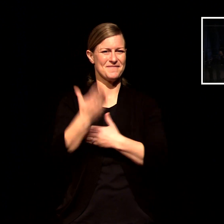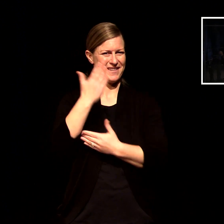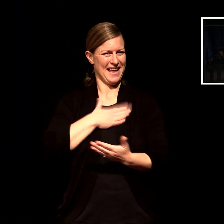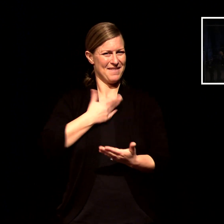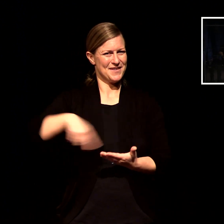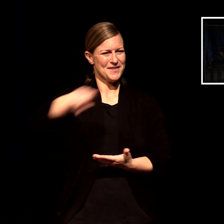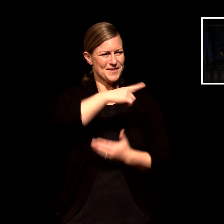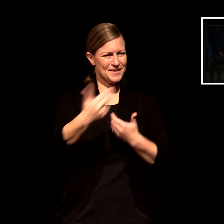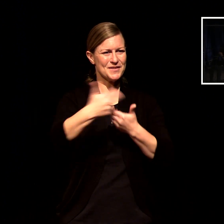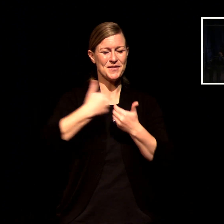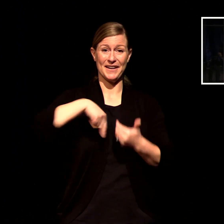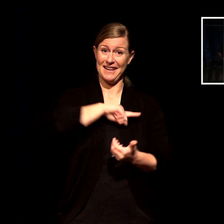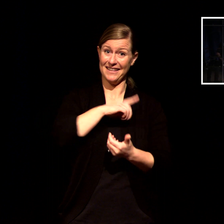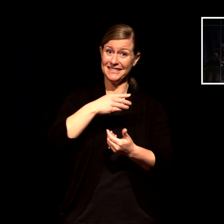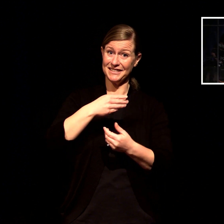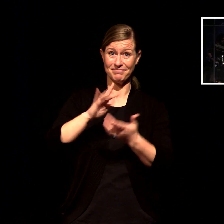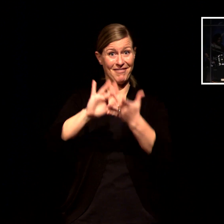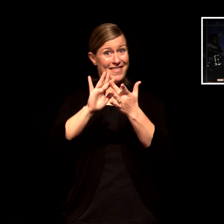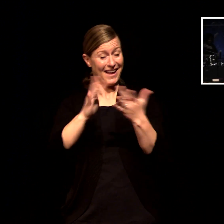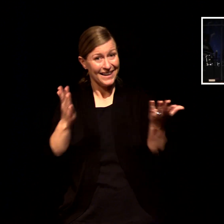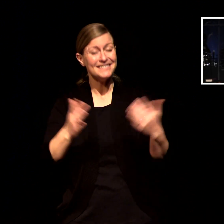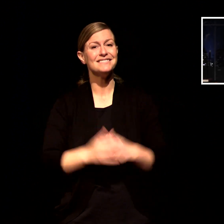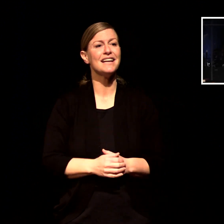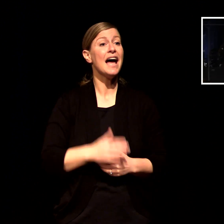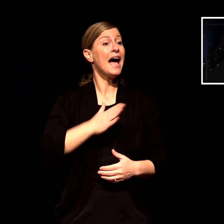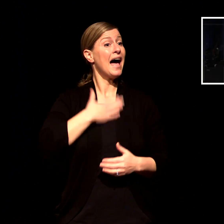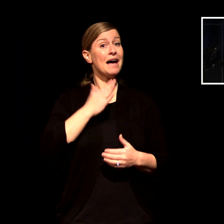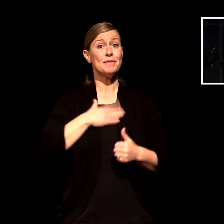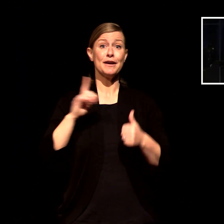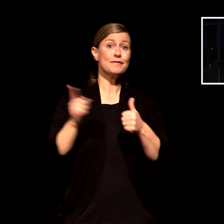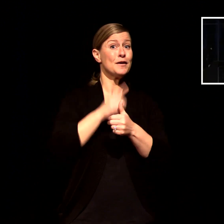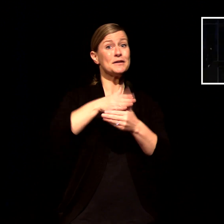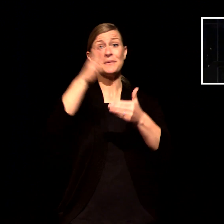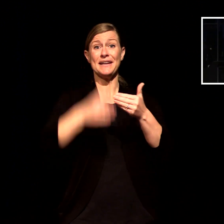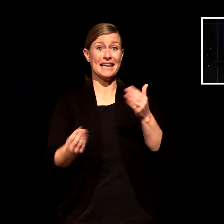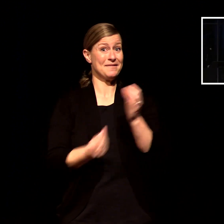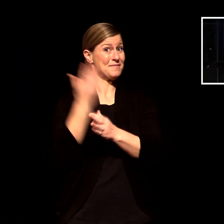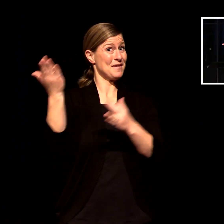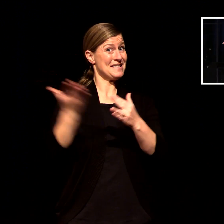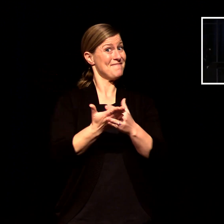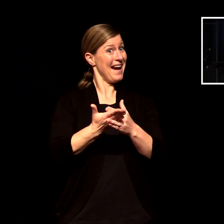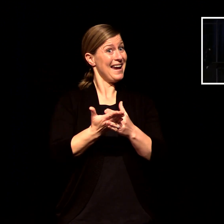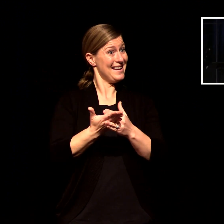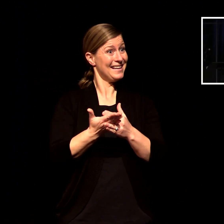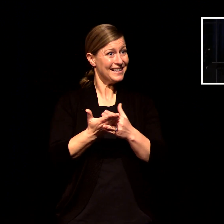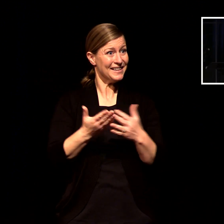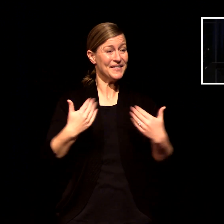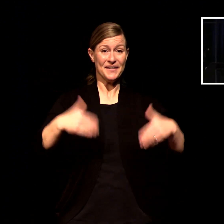in that way happy first weekend of spring break feels like spring right